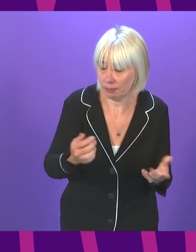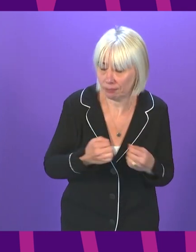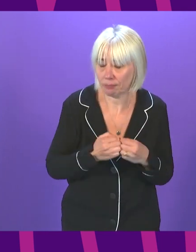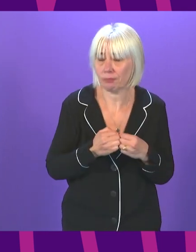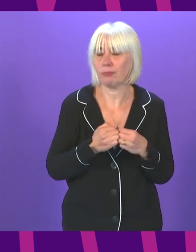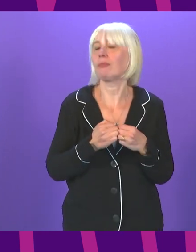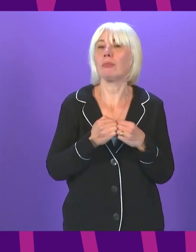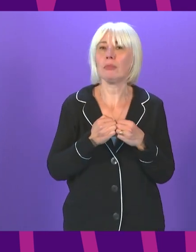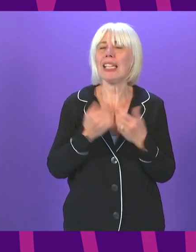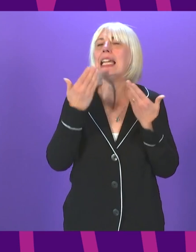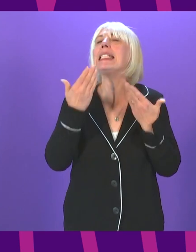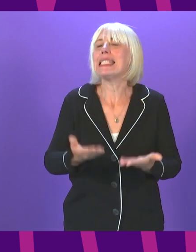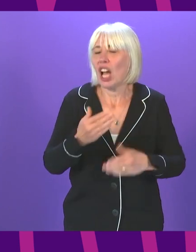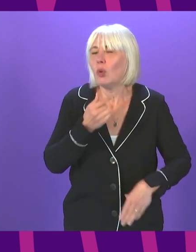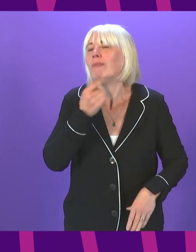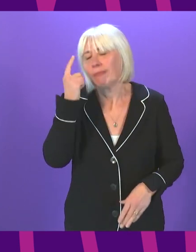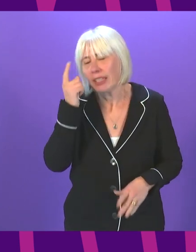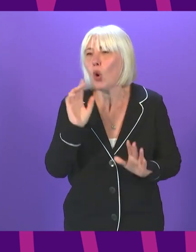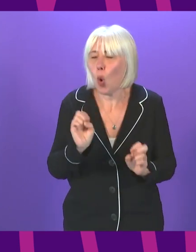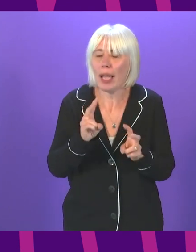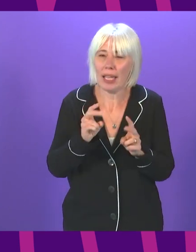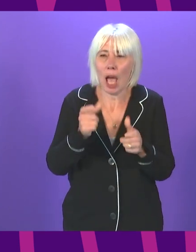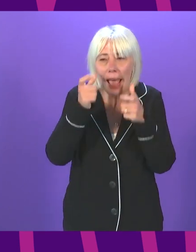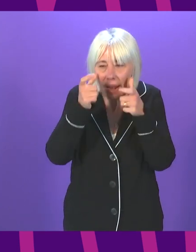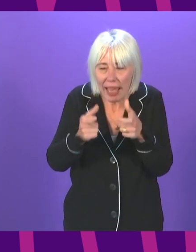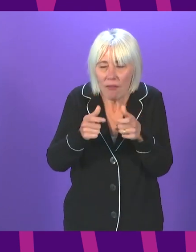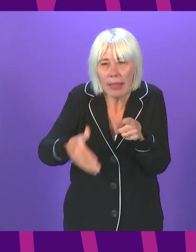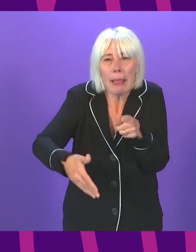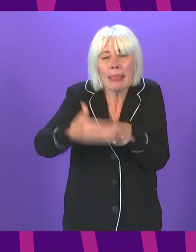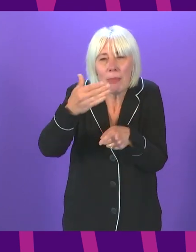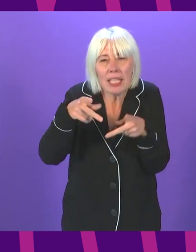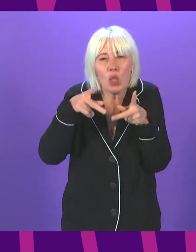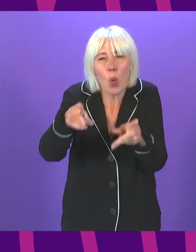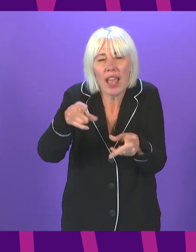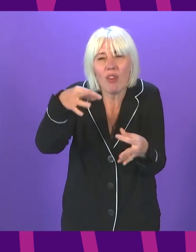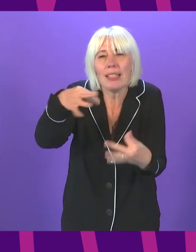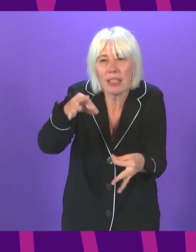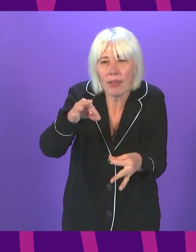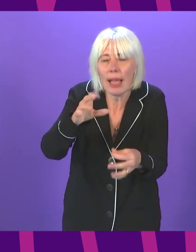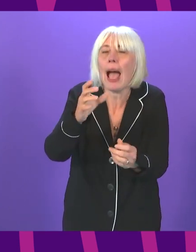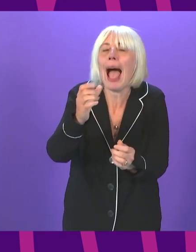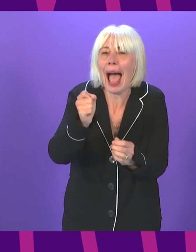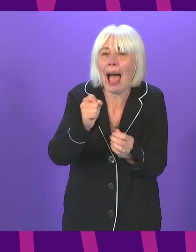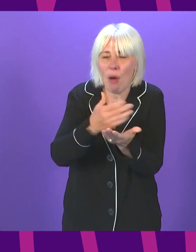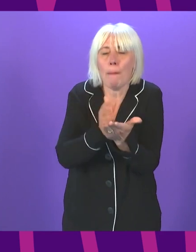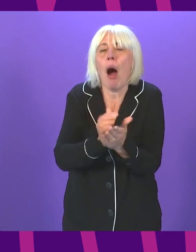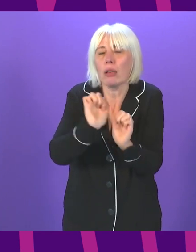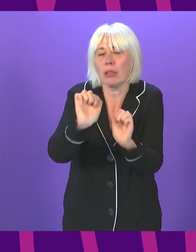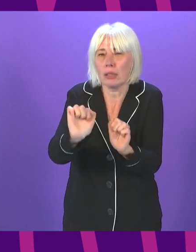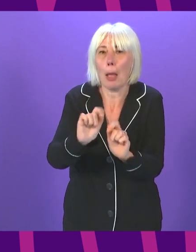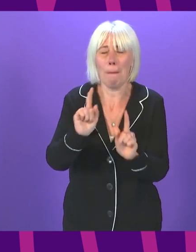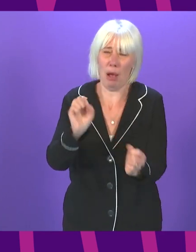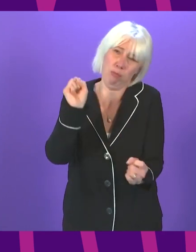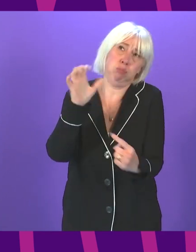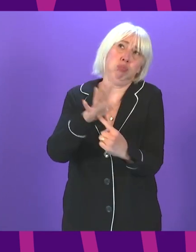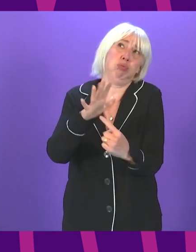a point now where we think a limited and careful use of vaccine certification can have a role to play. But given the significance